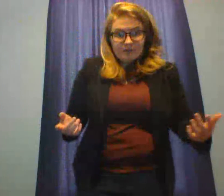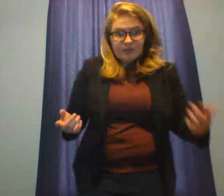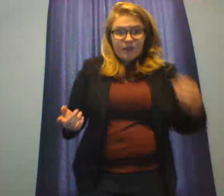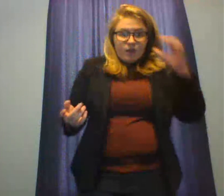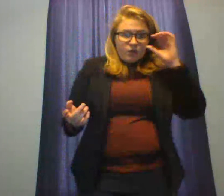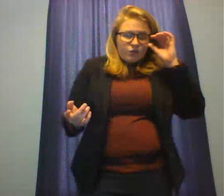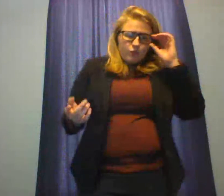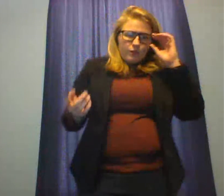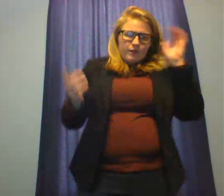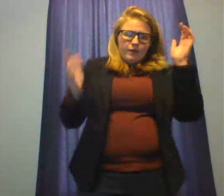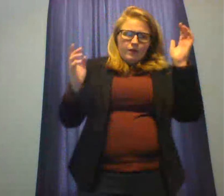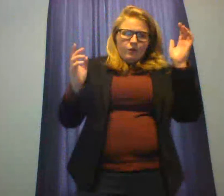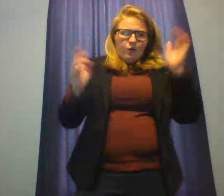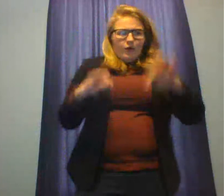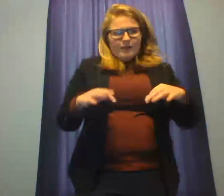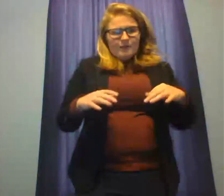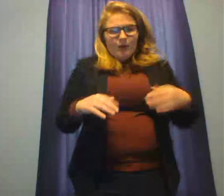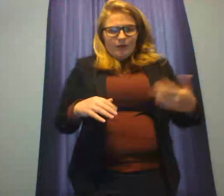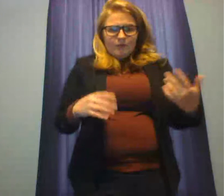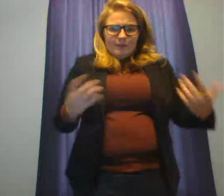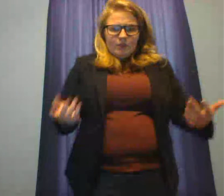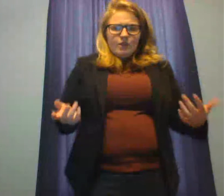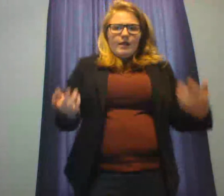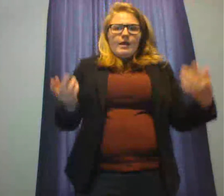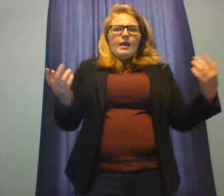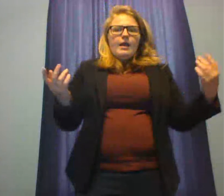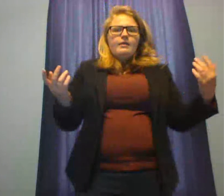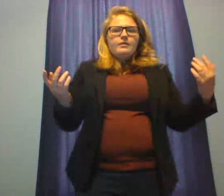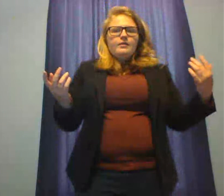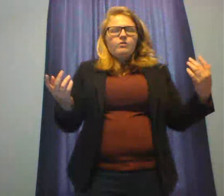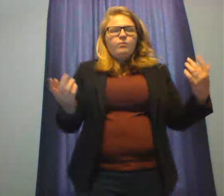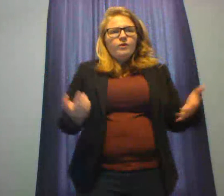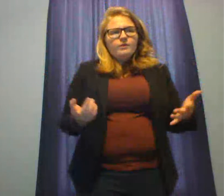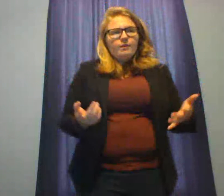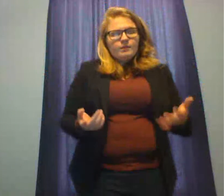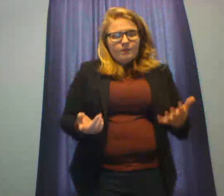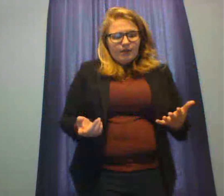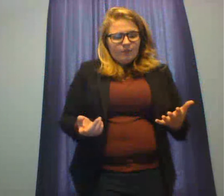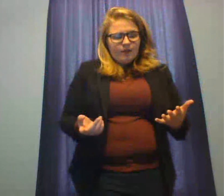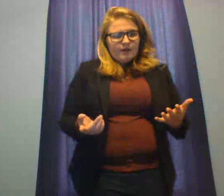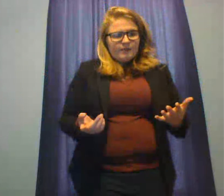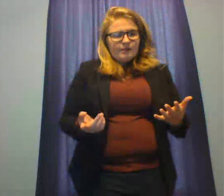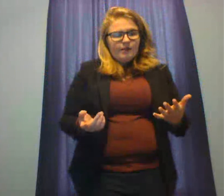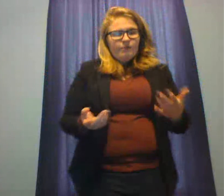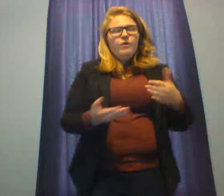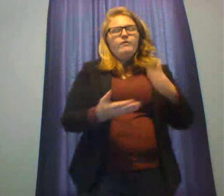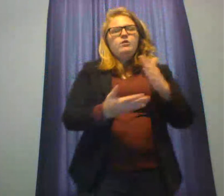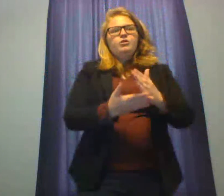to organize the body of a speech. And these are important to public speaking because if you don't have a logical